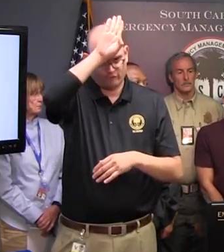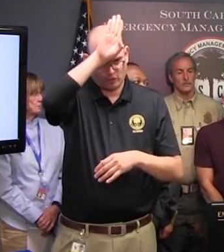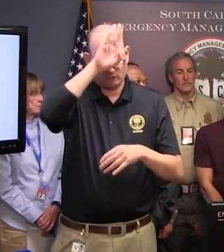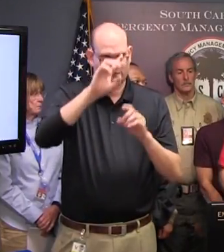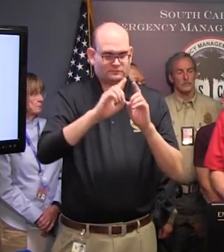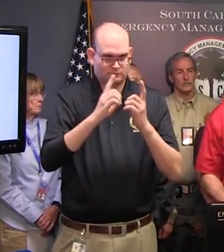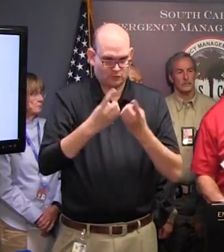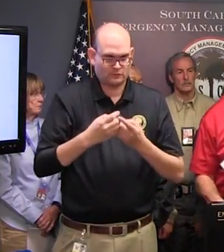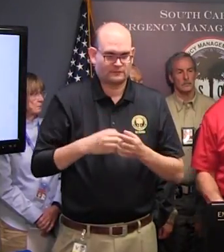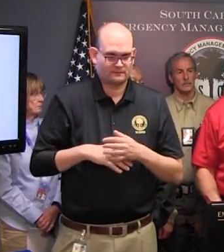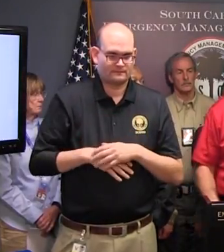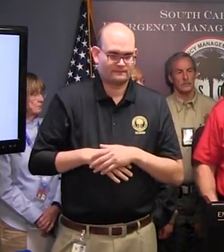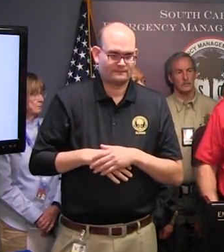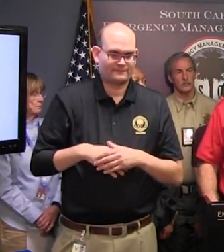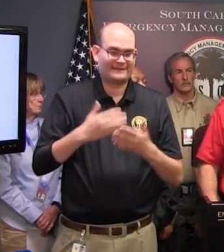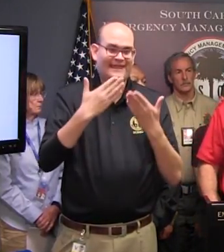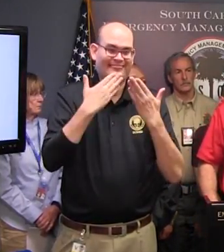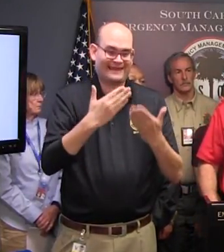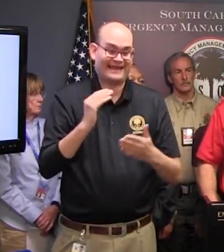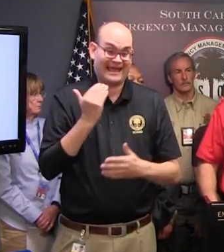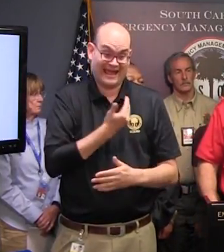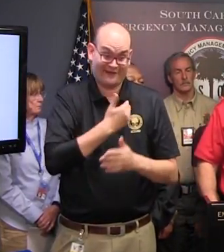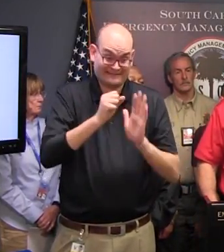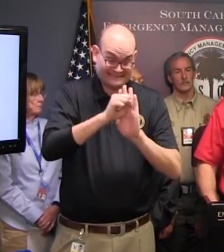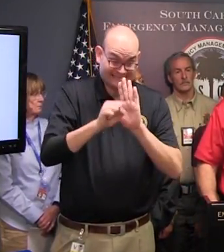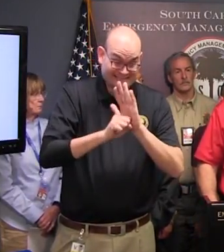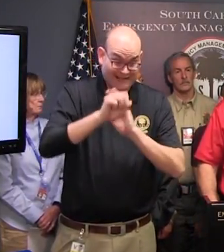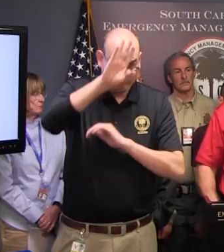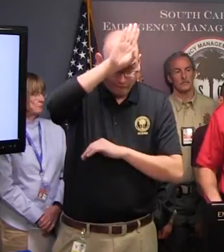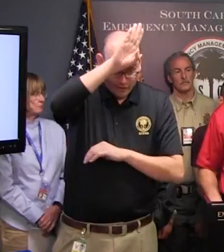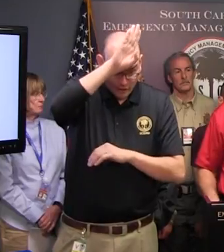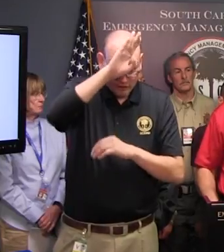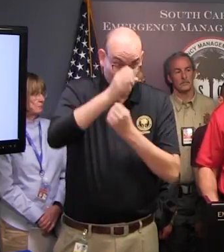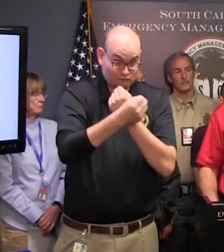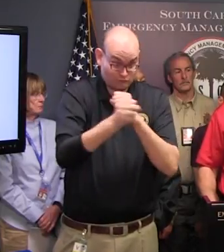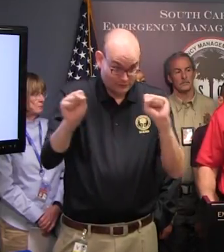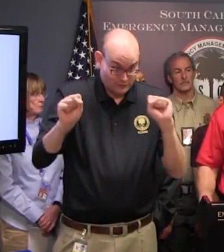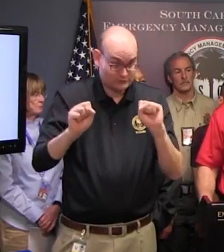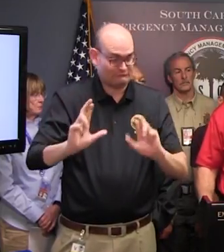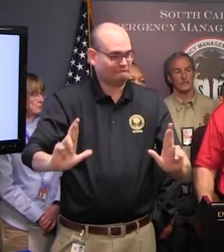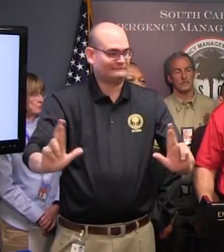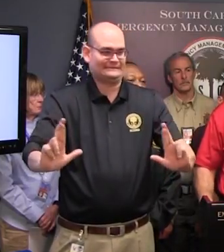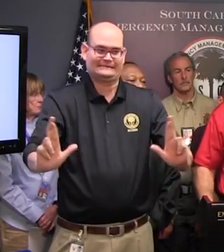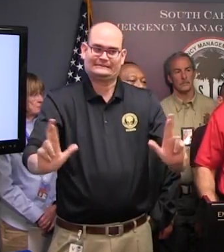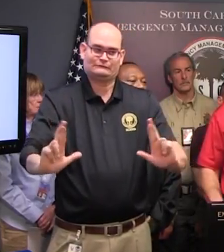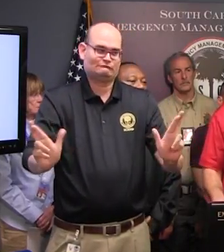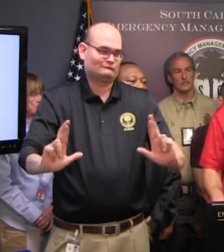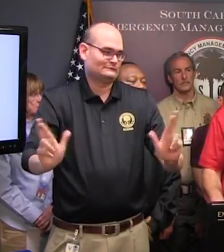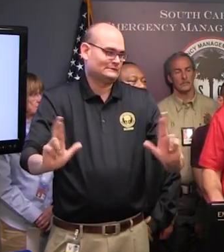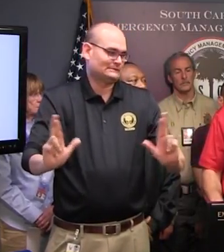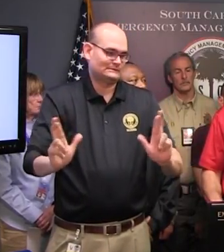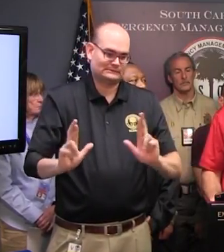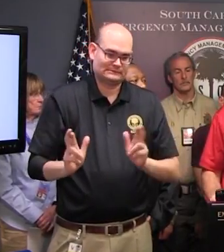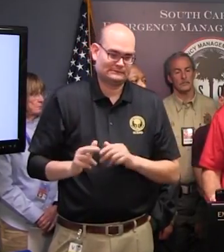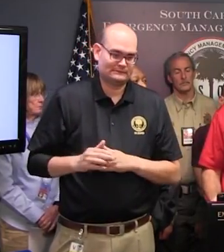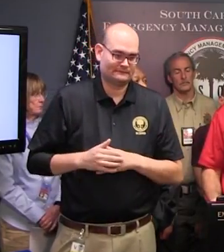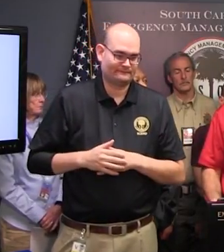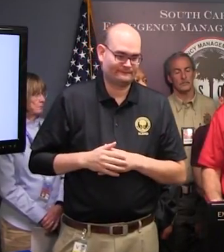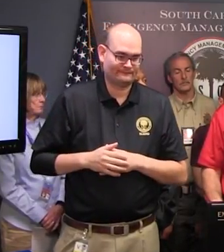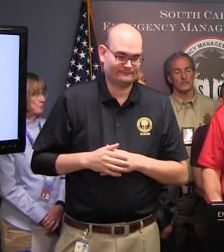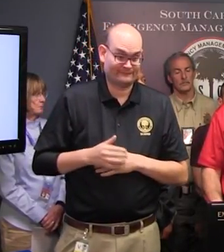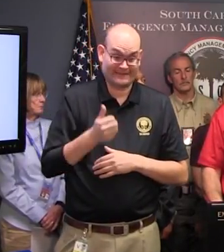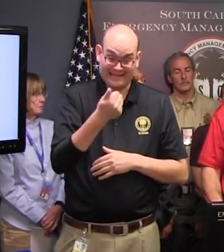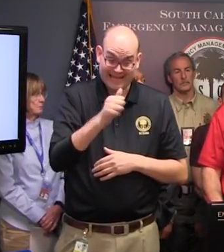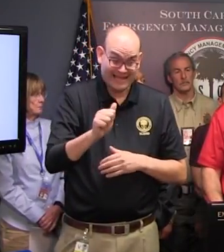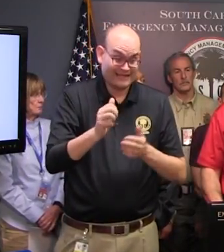Thank you, Governor. Our state's fire and rescue resources remain in a state of readiness and are leaning forward and ready to respond to any requests